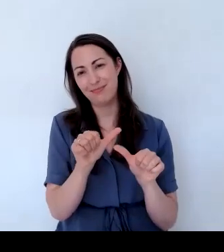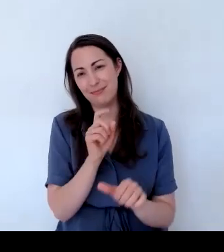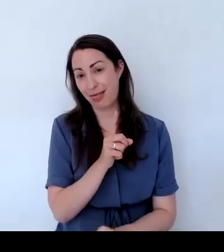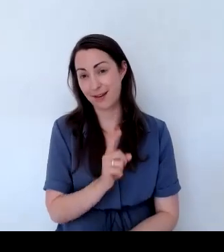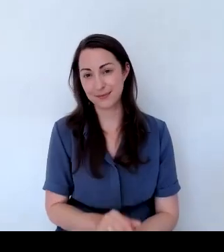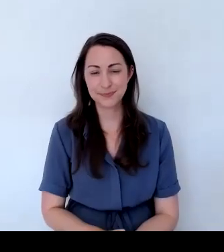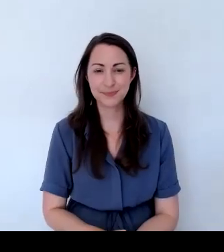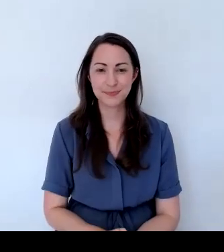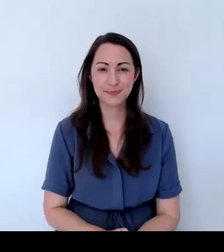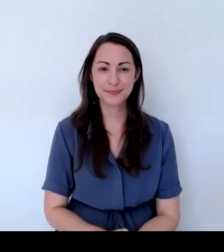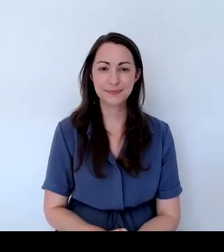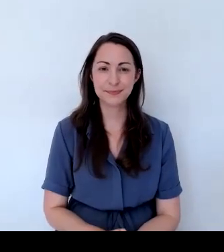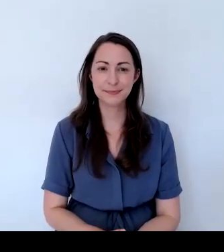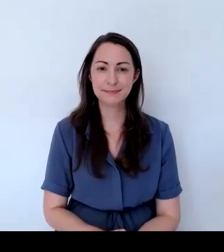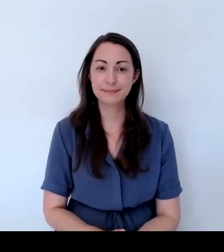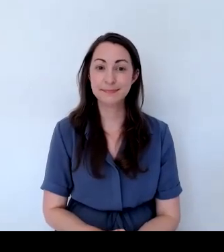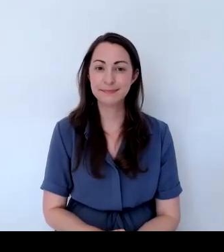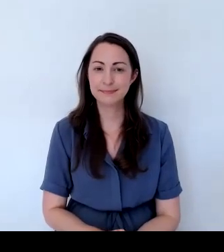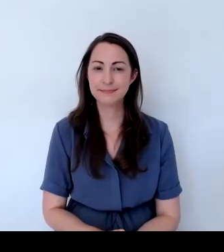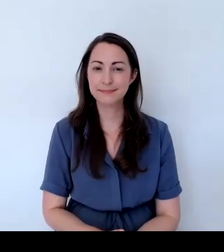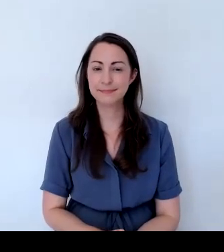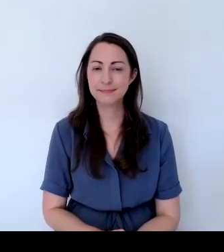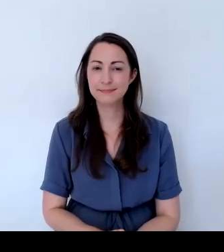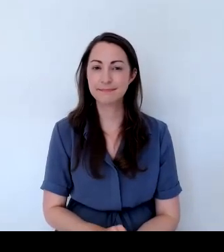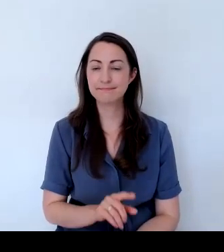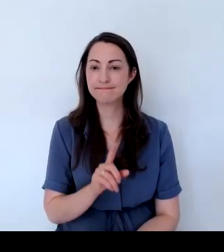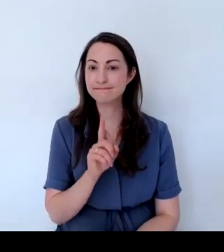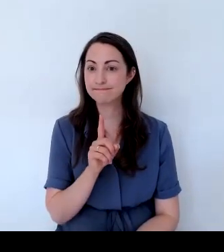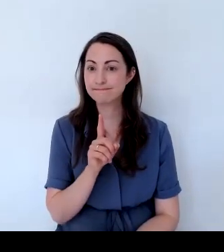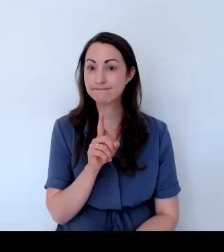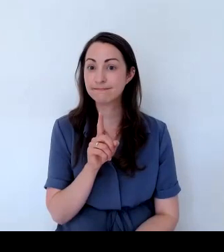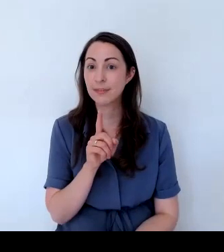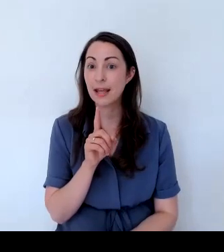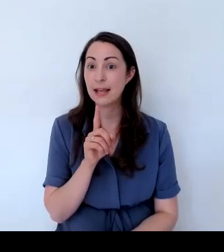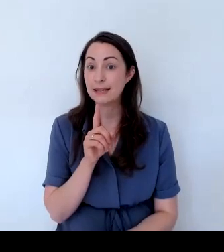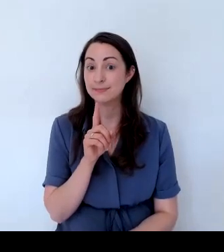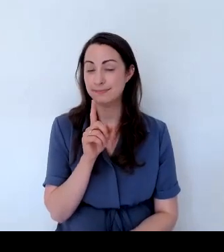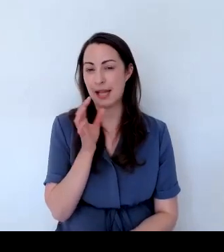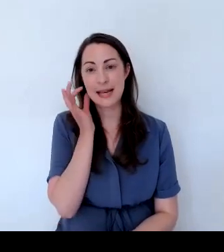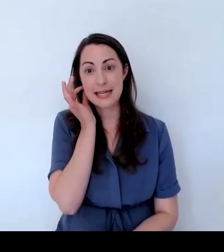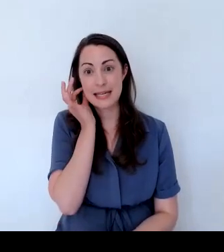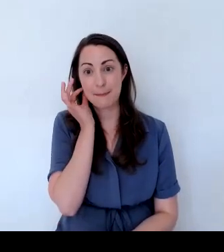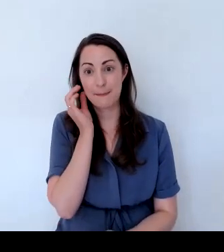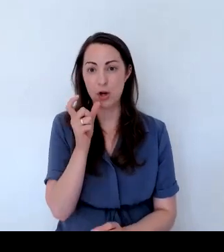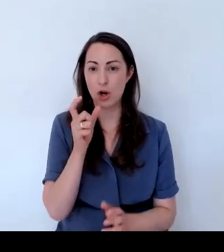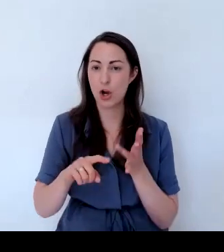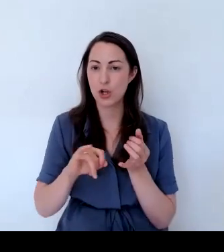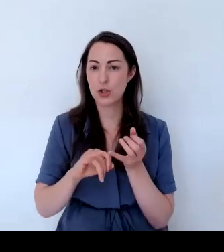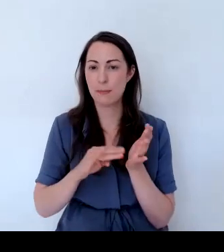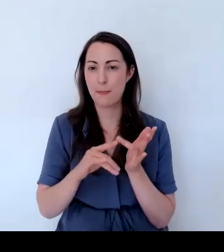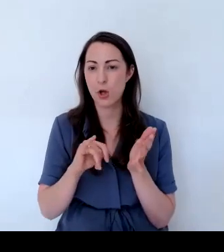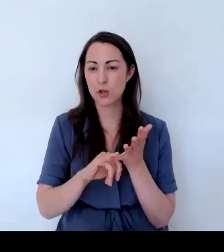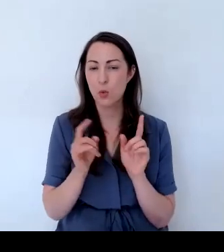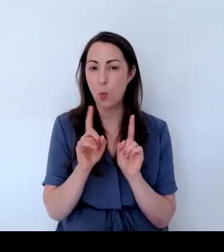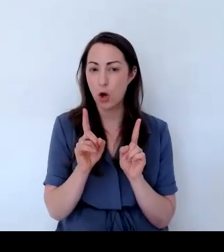The secret to Cosmot's doing really well is to deadhead. So when dead flowers do